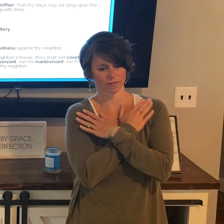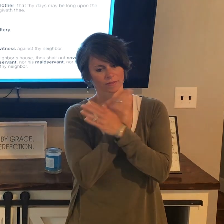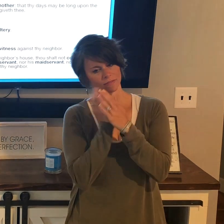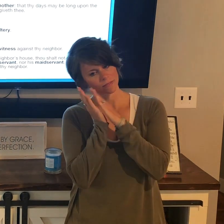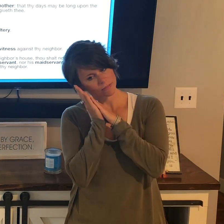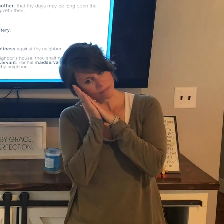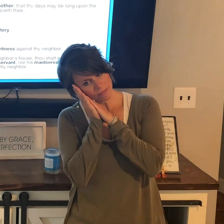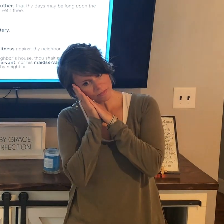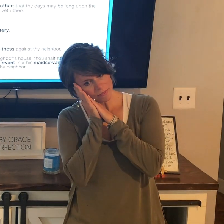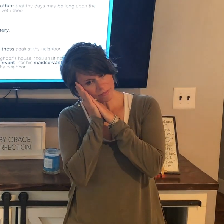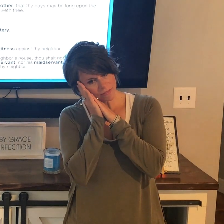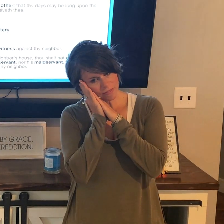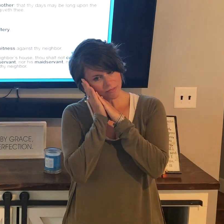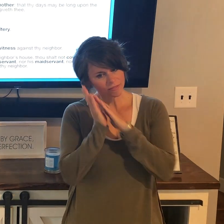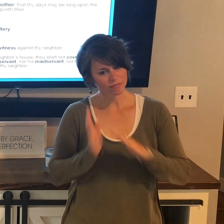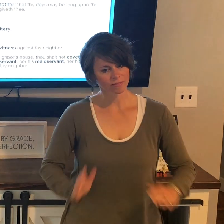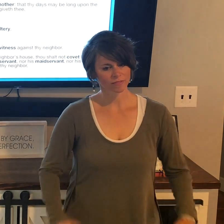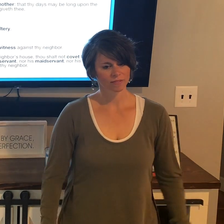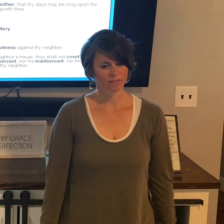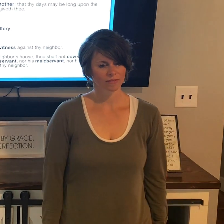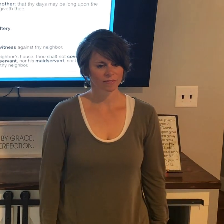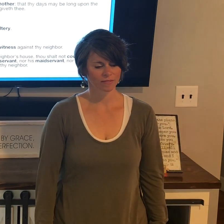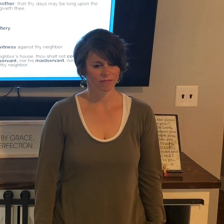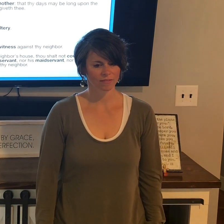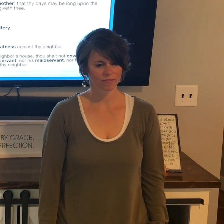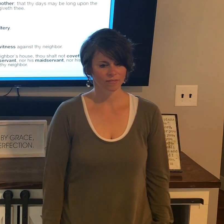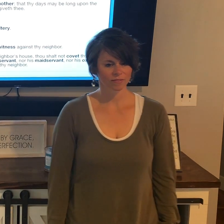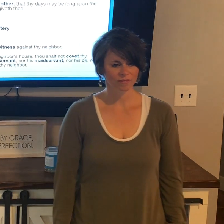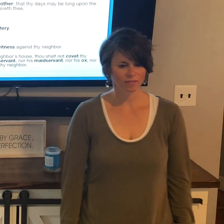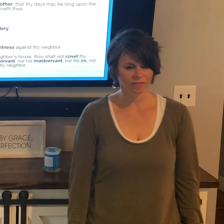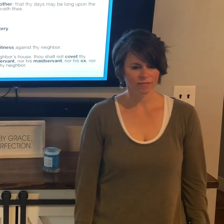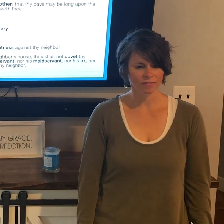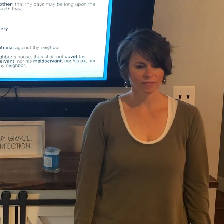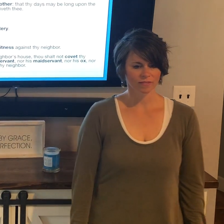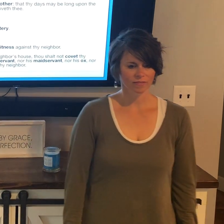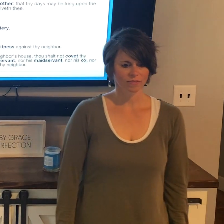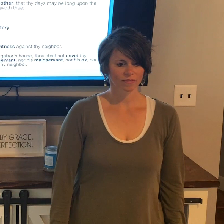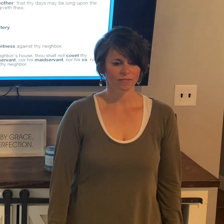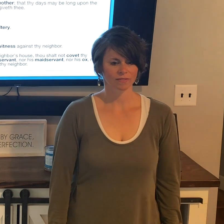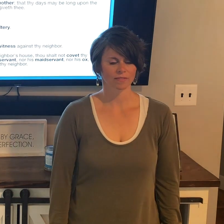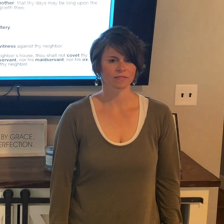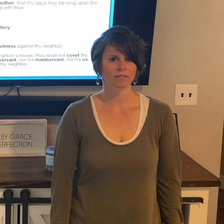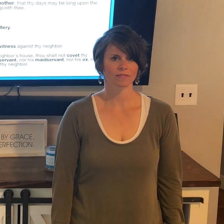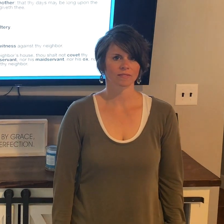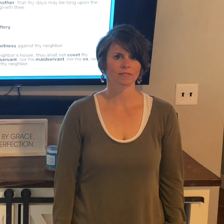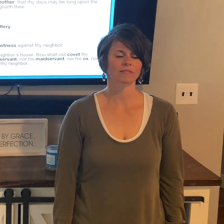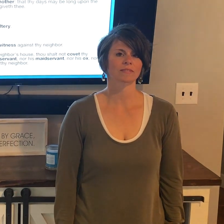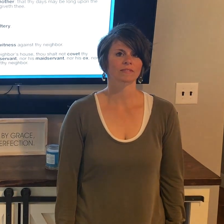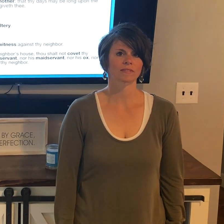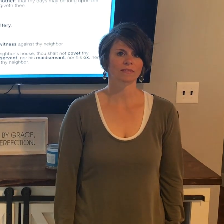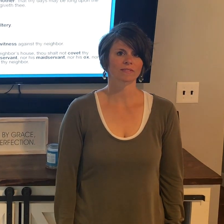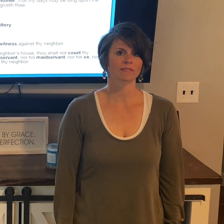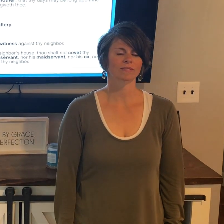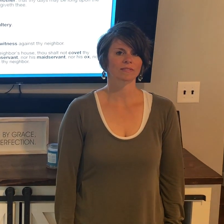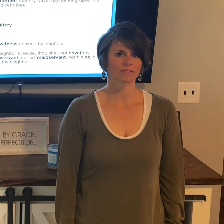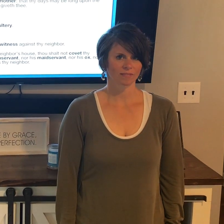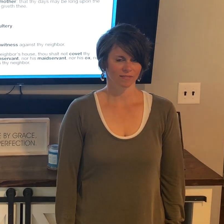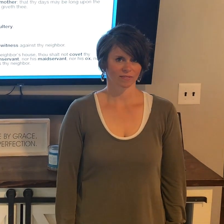seventh day, wherefore the Lord blessed the seventh day, hallowed heaven.